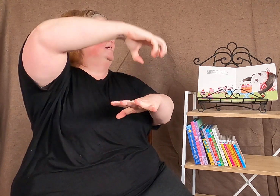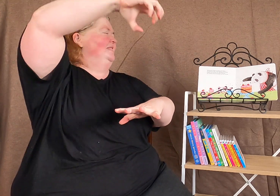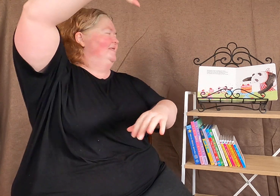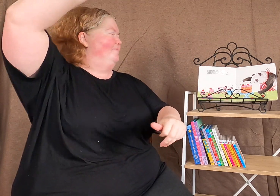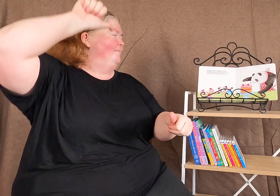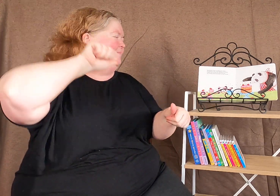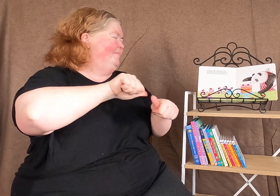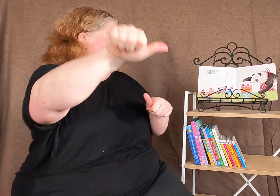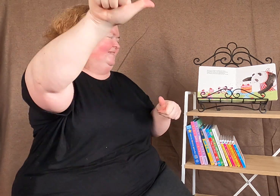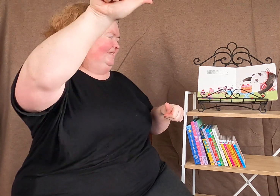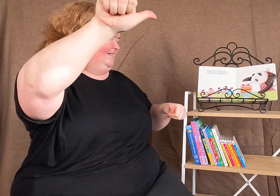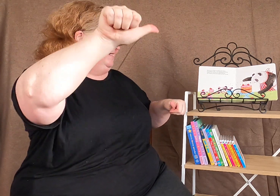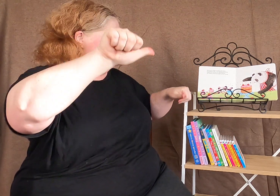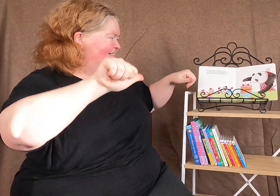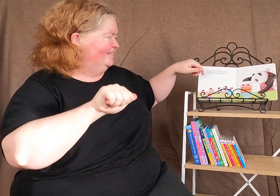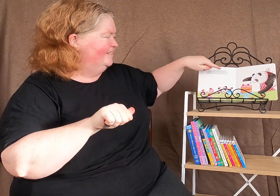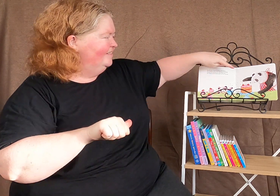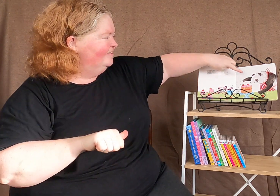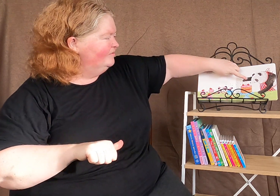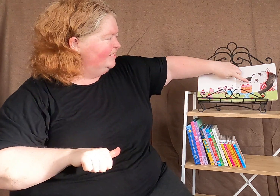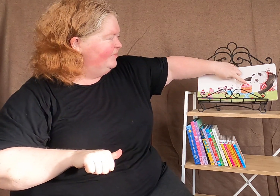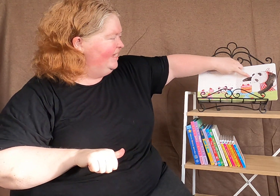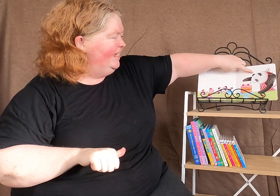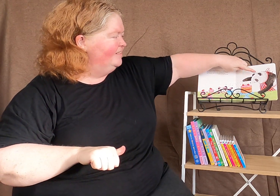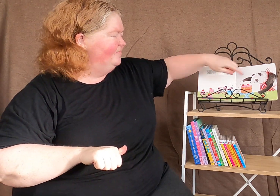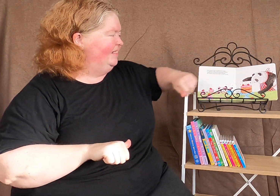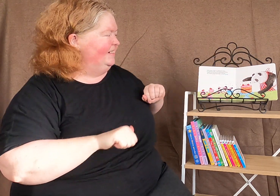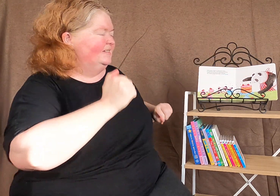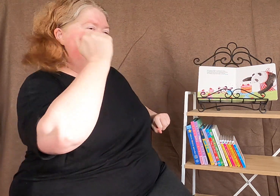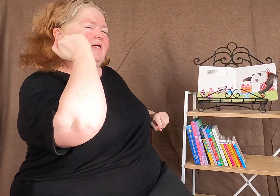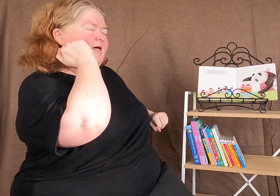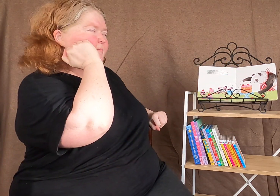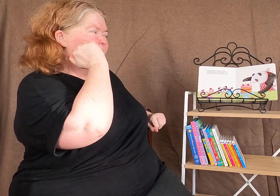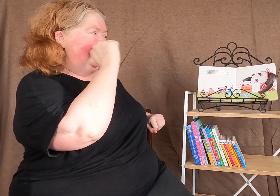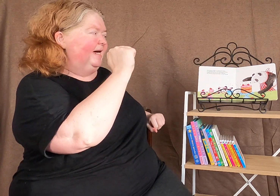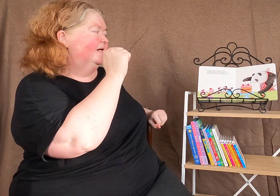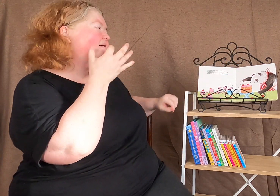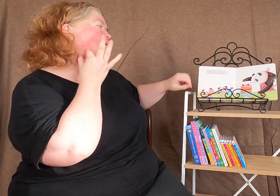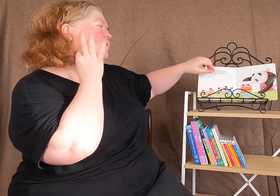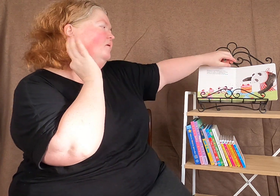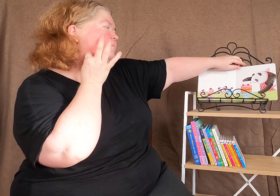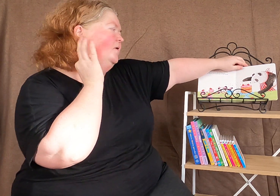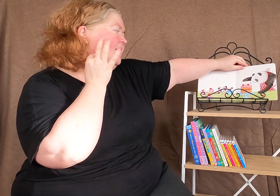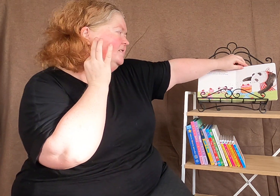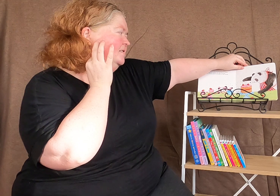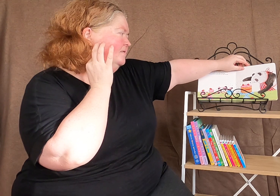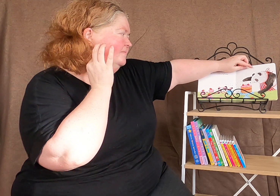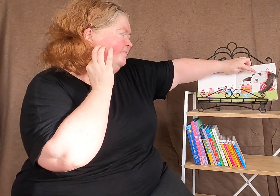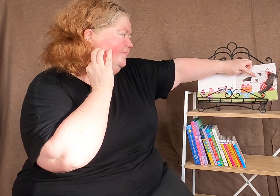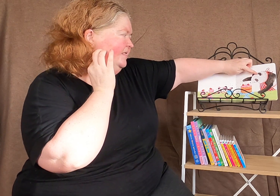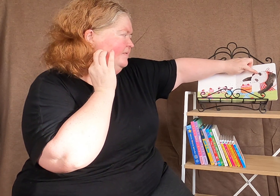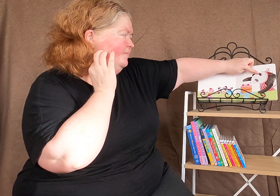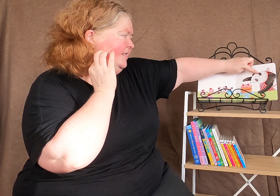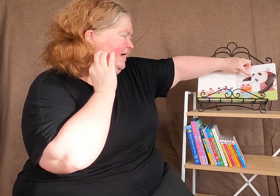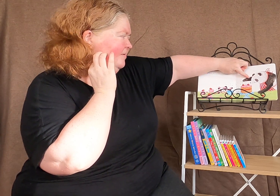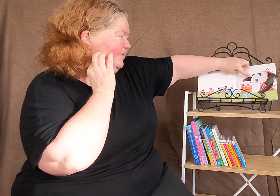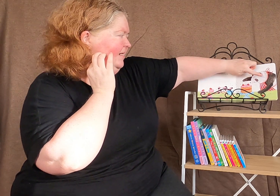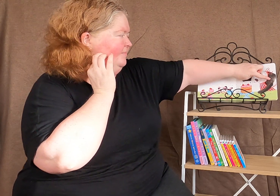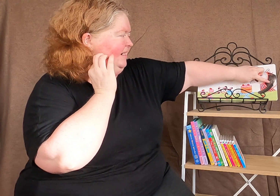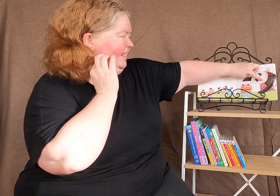the best. Look, they're panda bears. They're black and white. Black, black, black